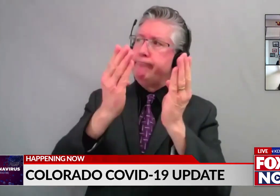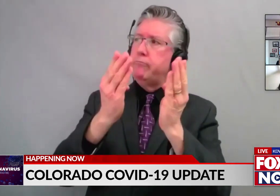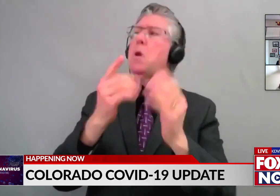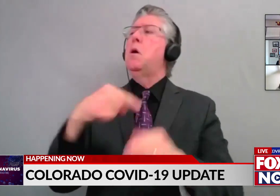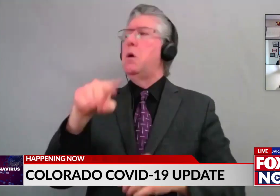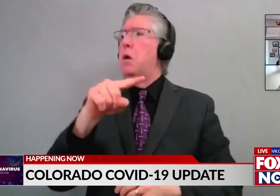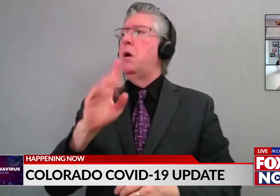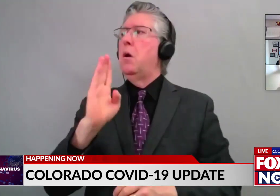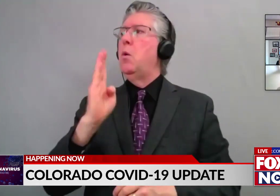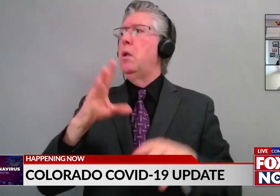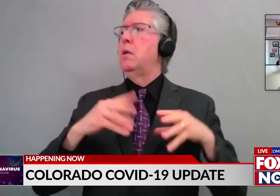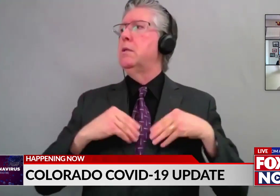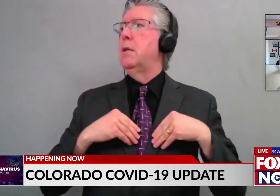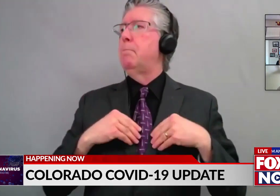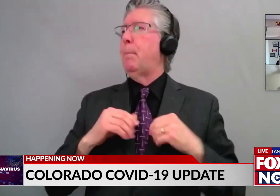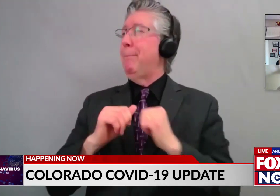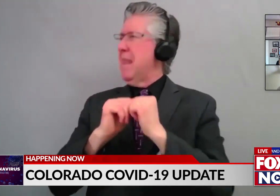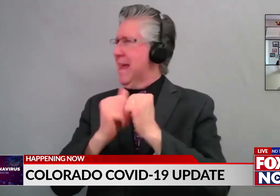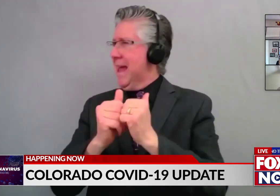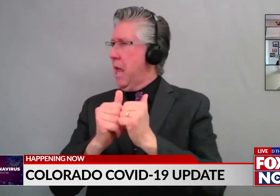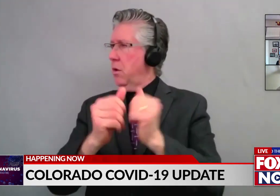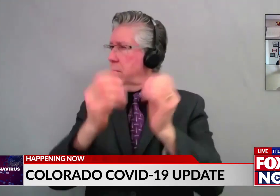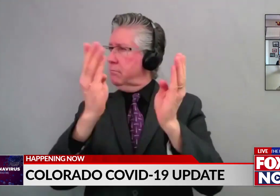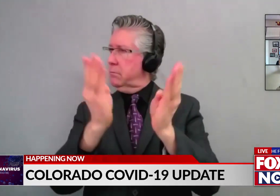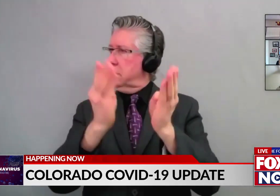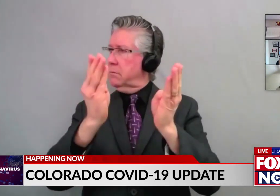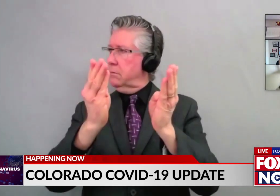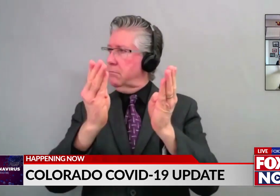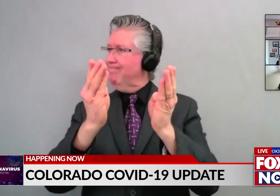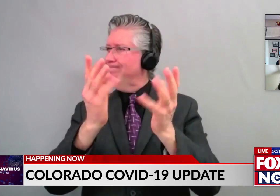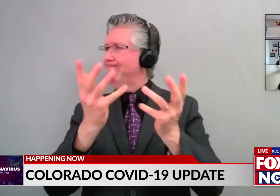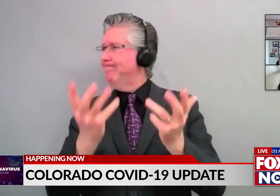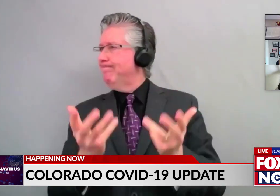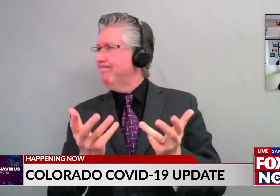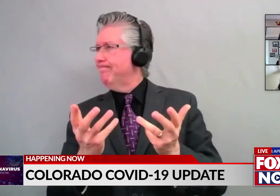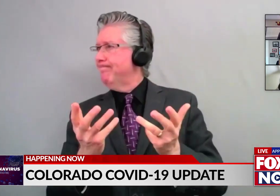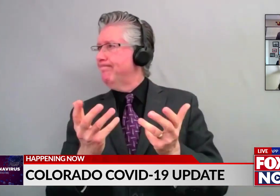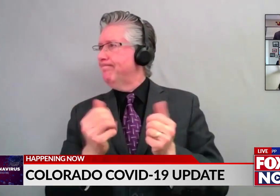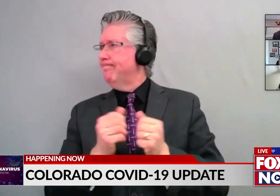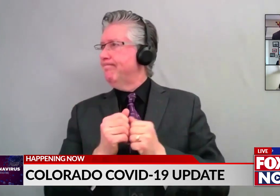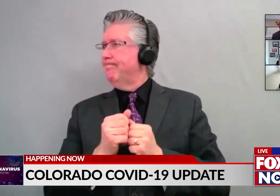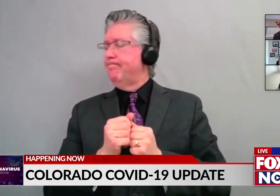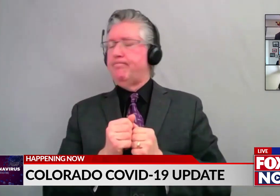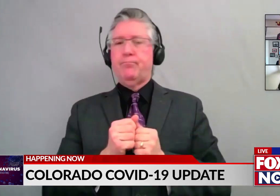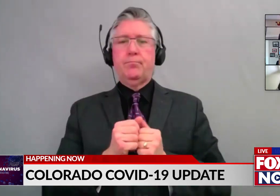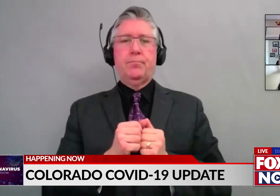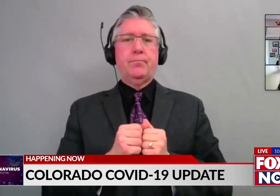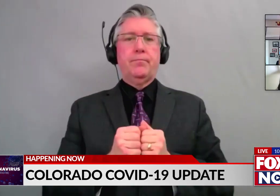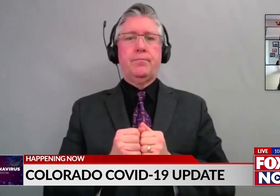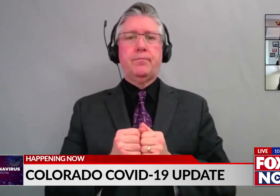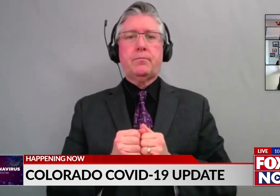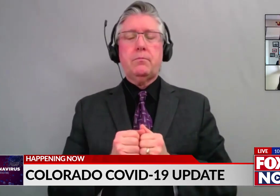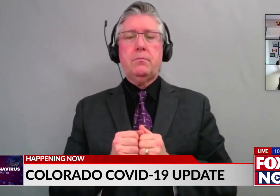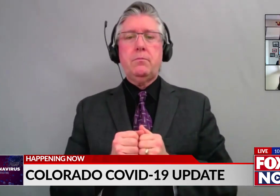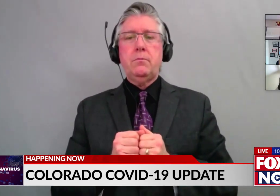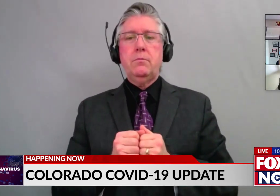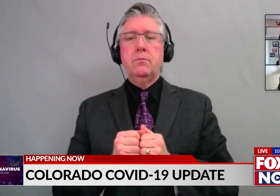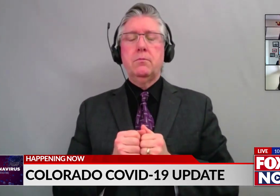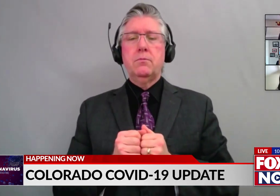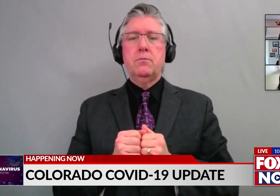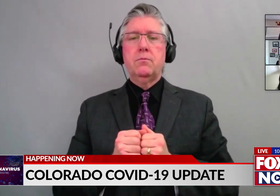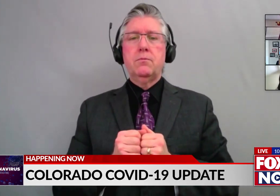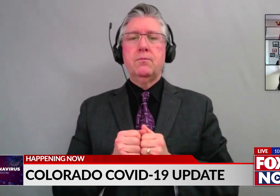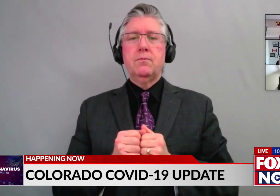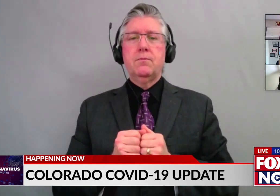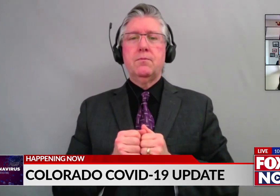think the state can reach those additional unvaccinated people? So, John, I